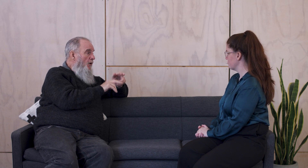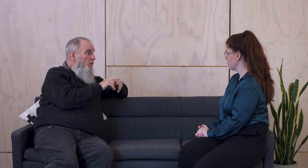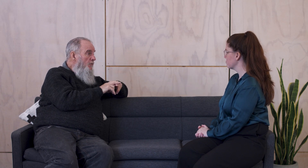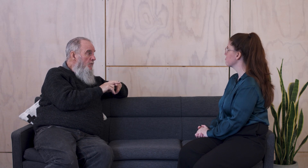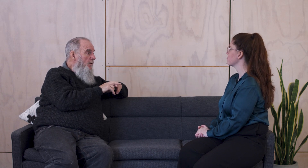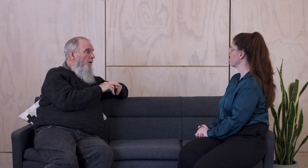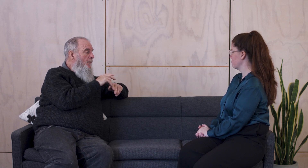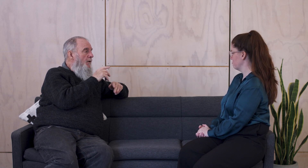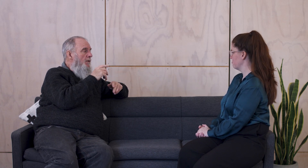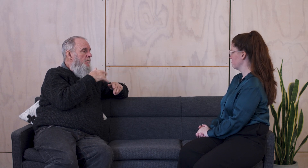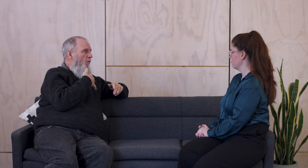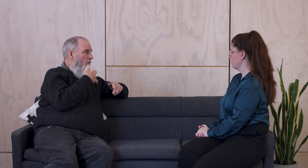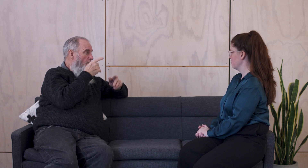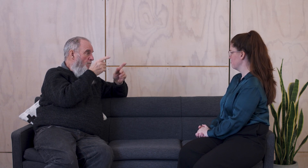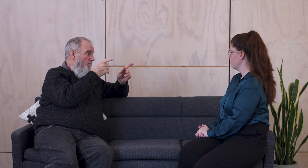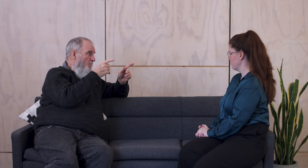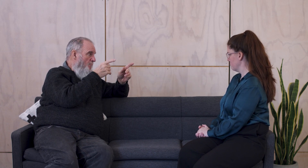You can gather information from them.